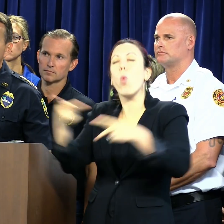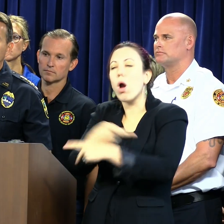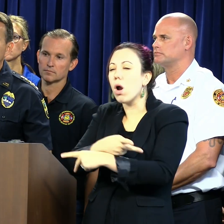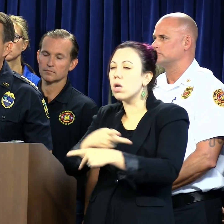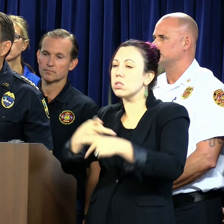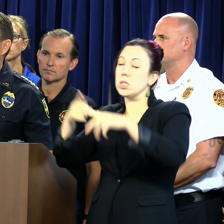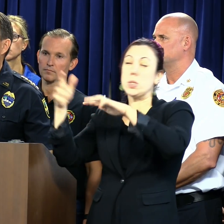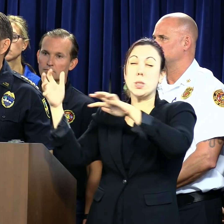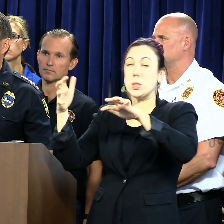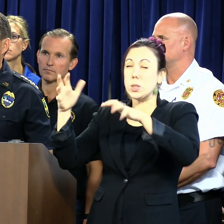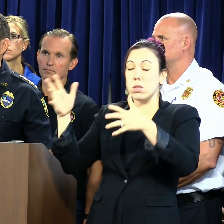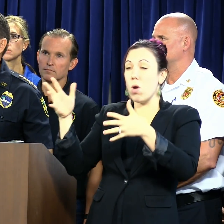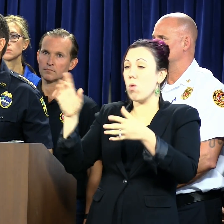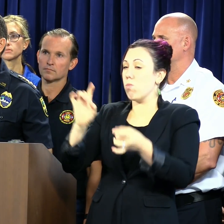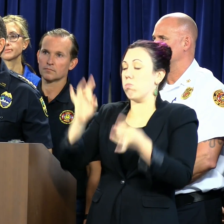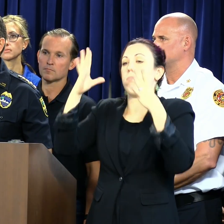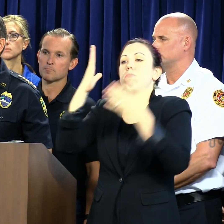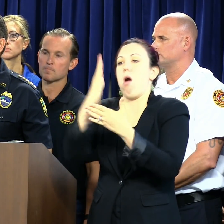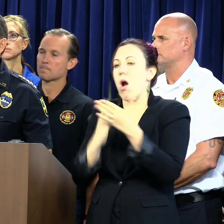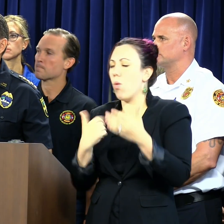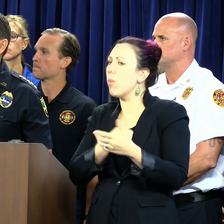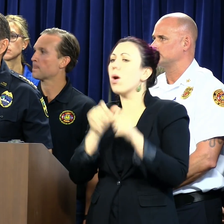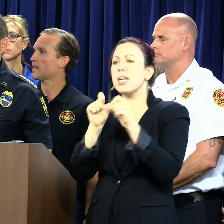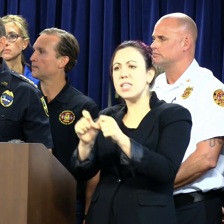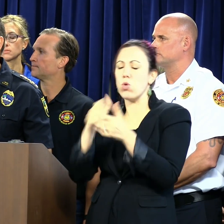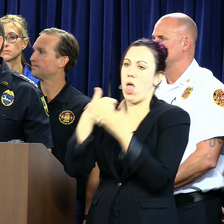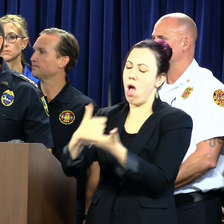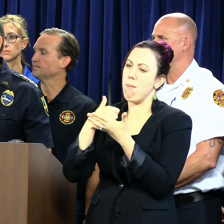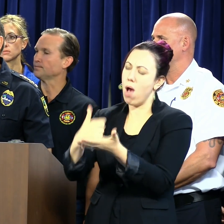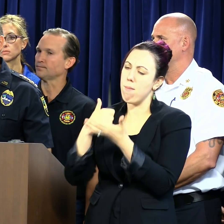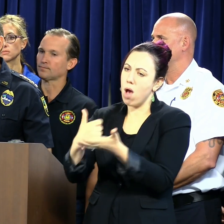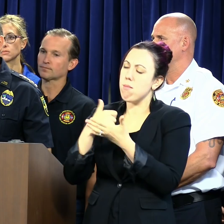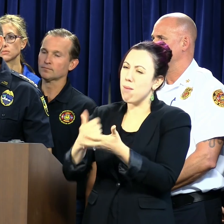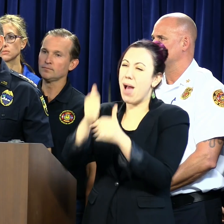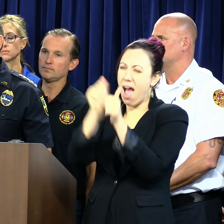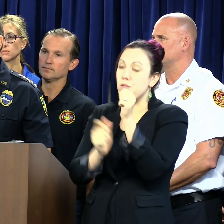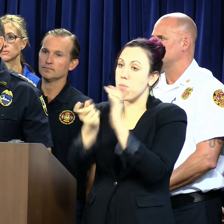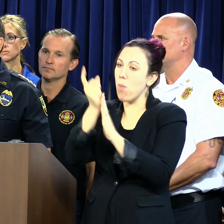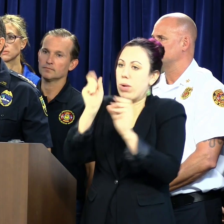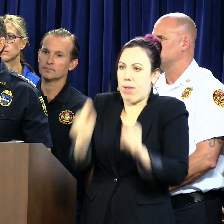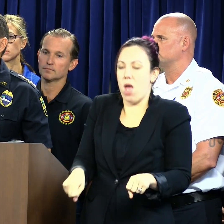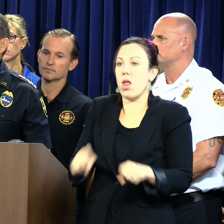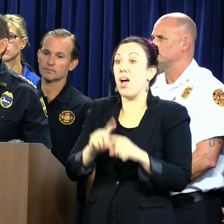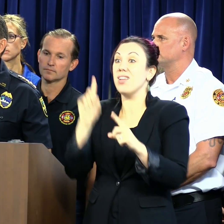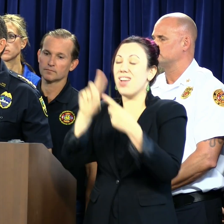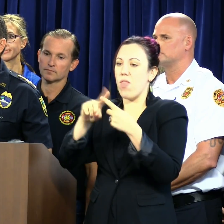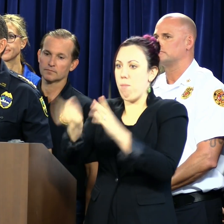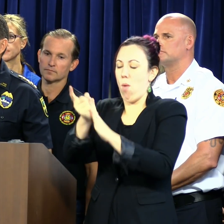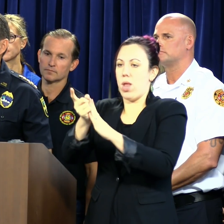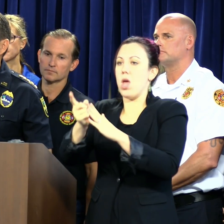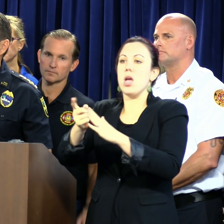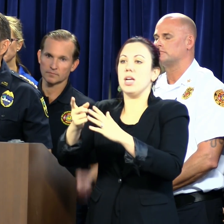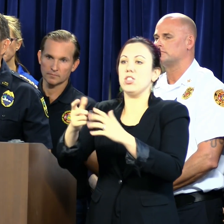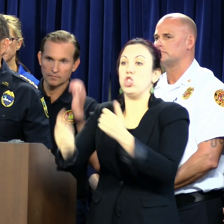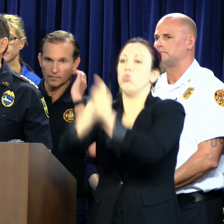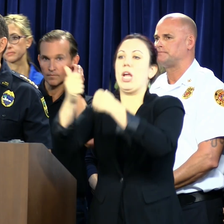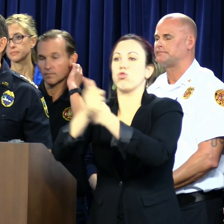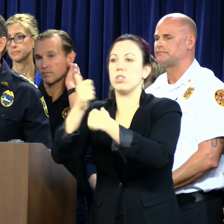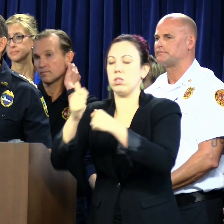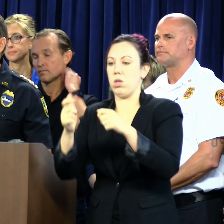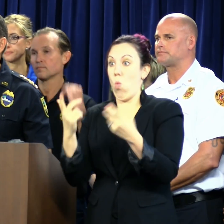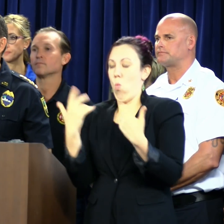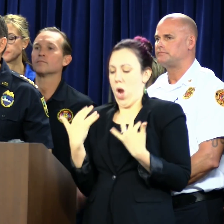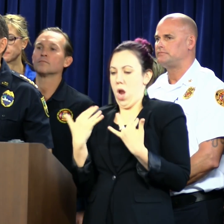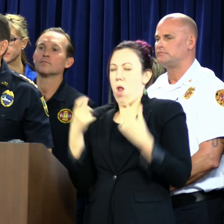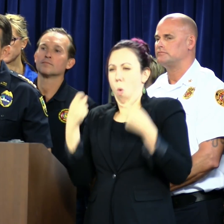storm. We'll continue to provide service as we do every single day right up until that point that we cannot anymore, again, because of the safety of our people. And then, as soon